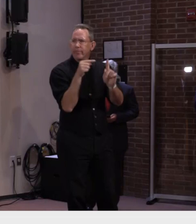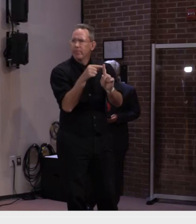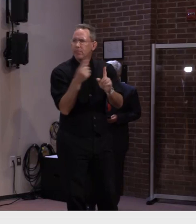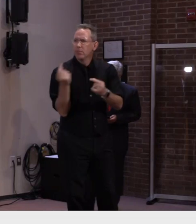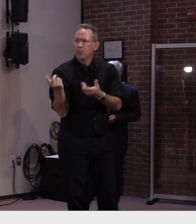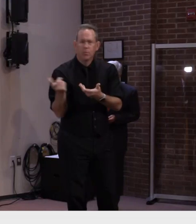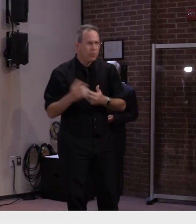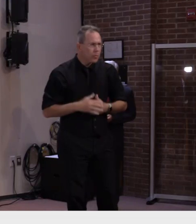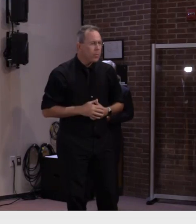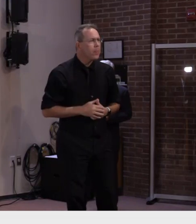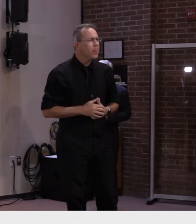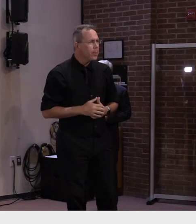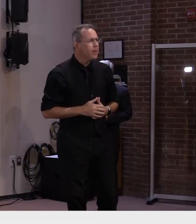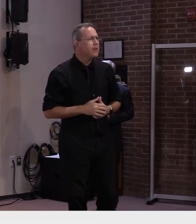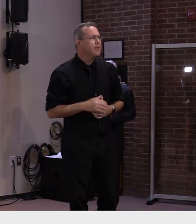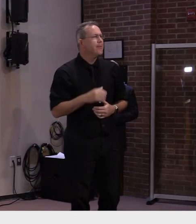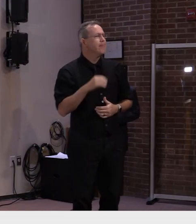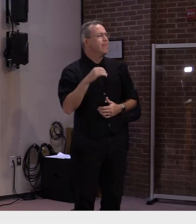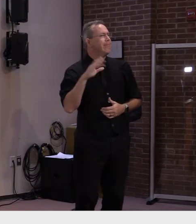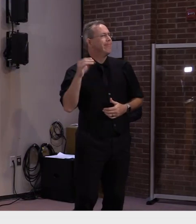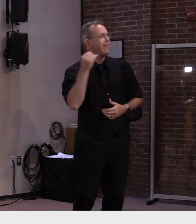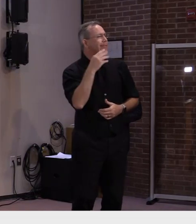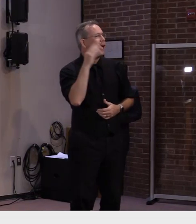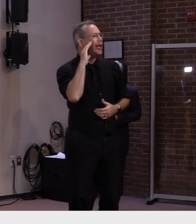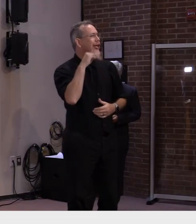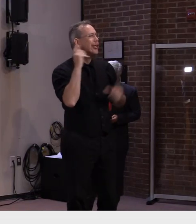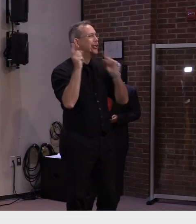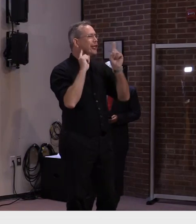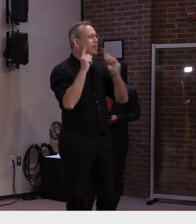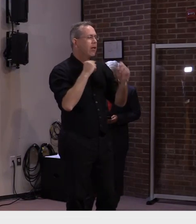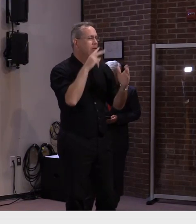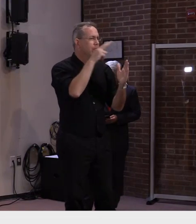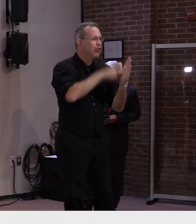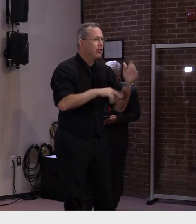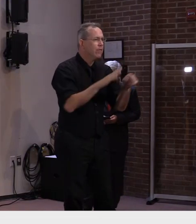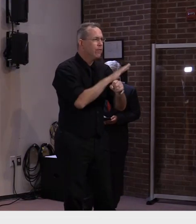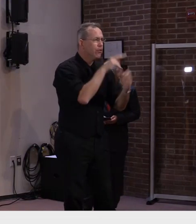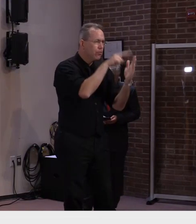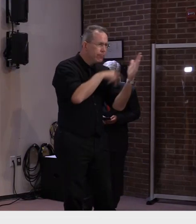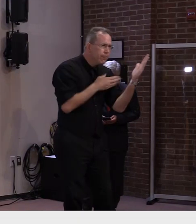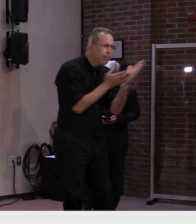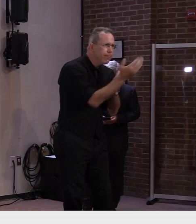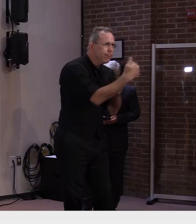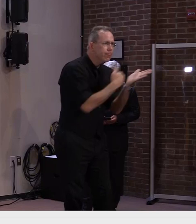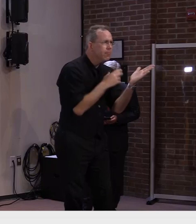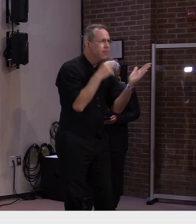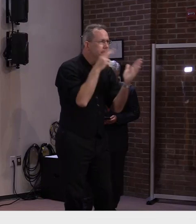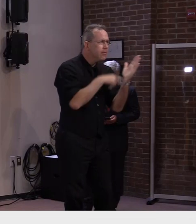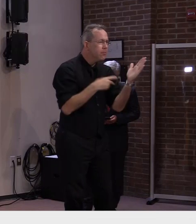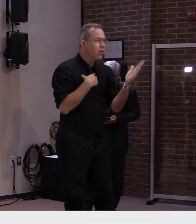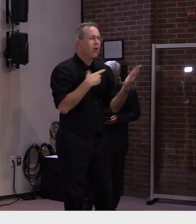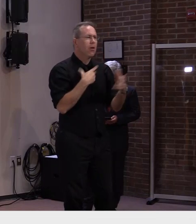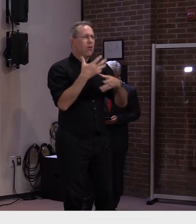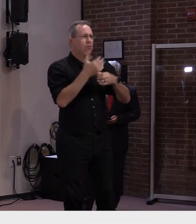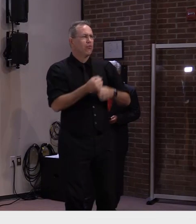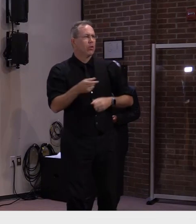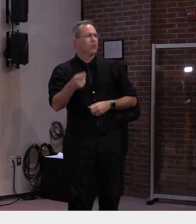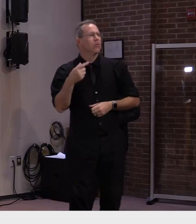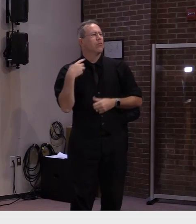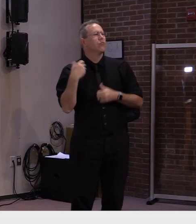but I haven't read it yet myself. But I have a great deal of faith in General Knight. He's made this his mission.